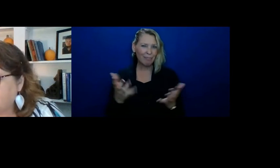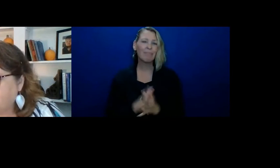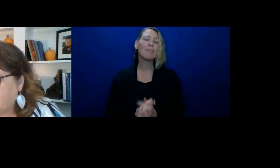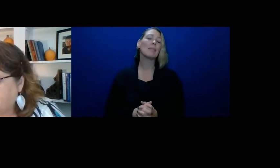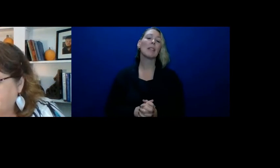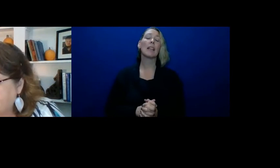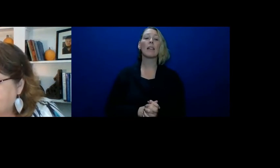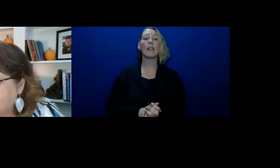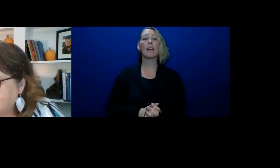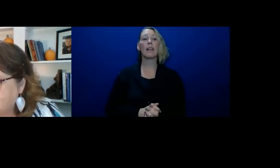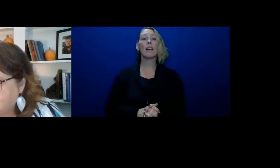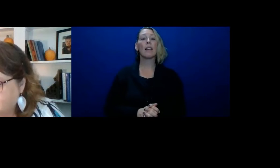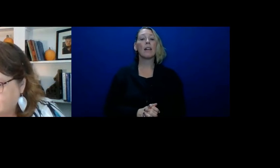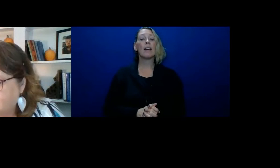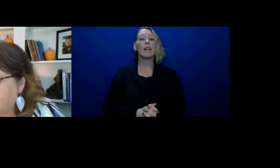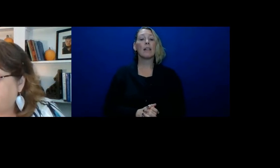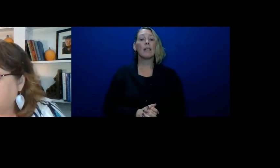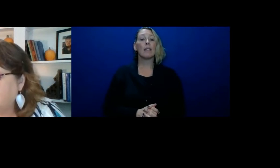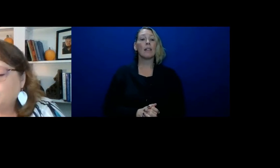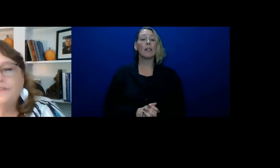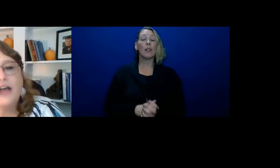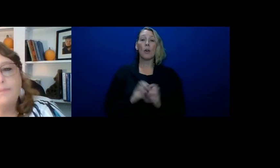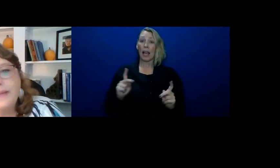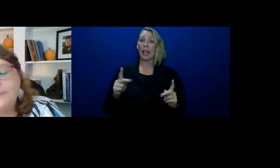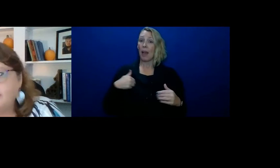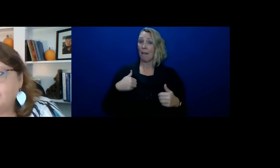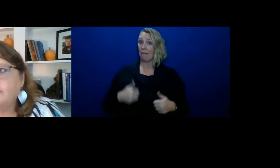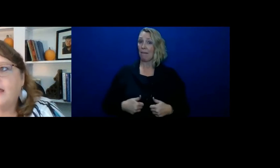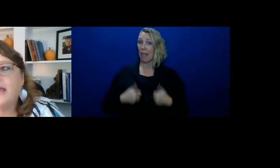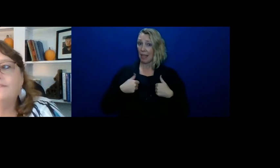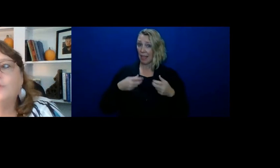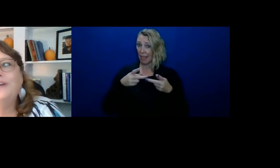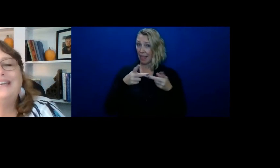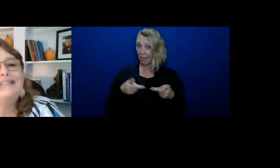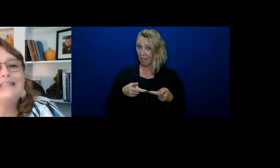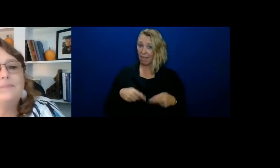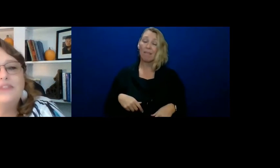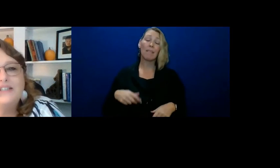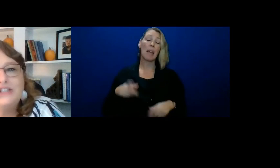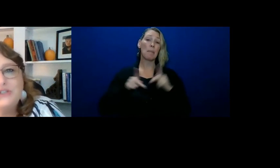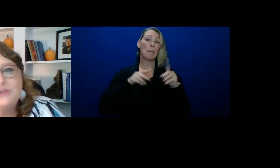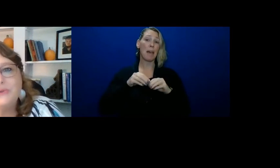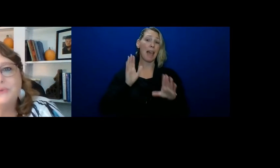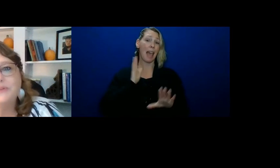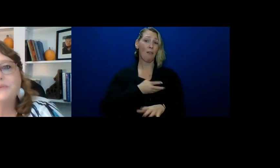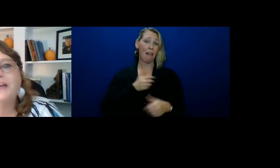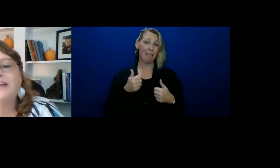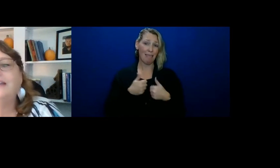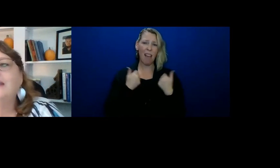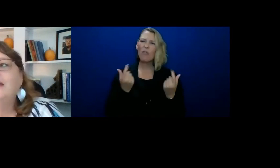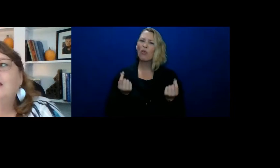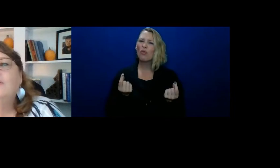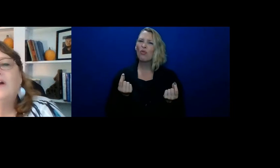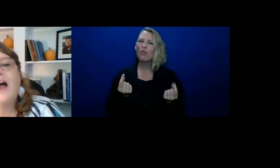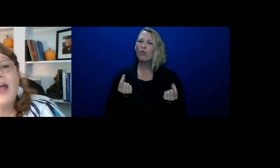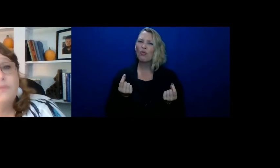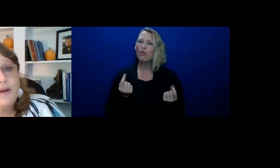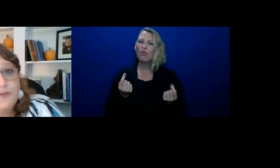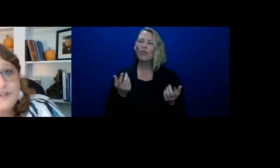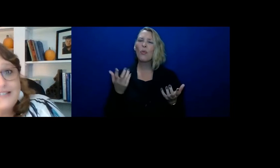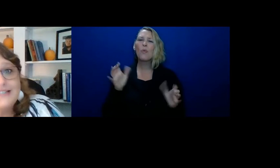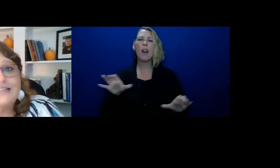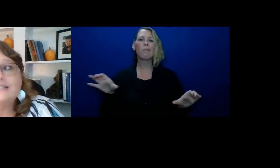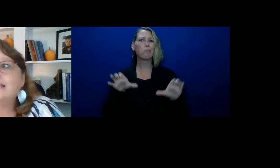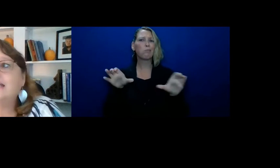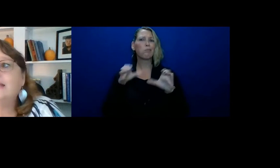is we've got a place to live. We've got people in our life. We need something to do, right? I